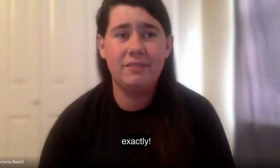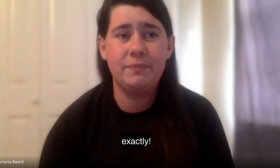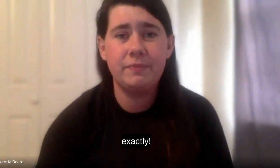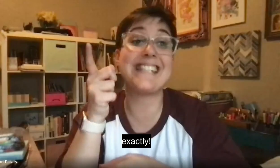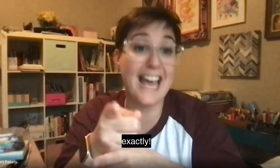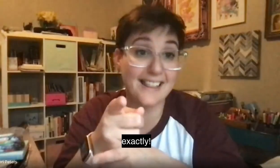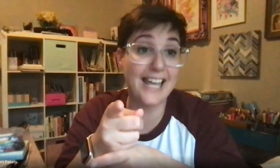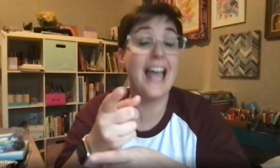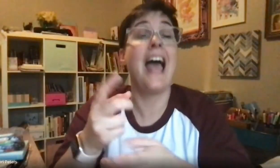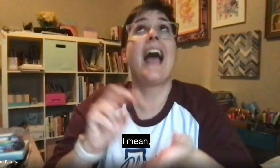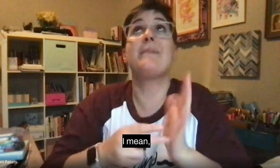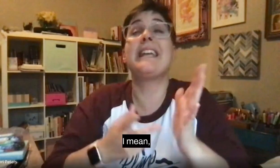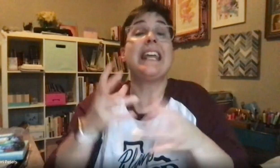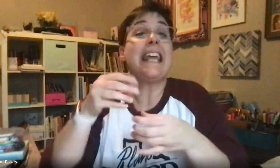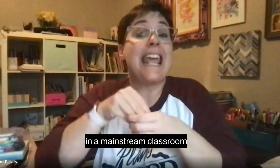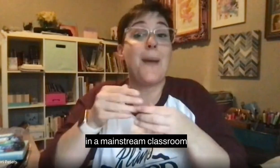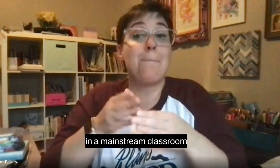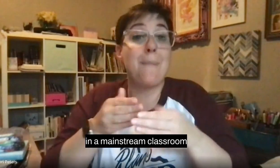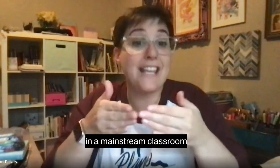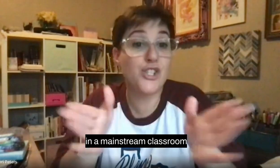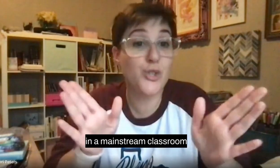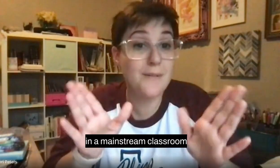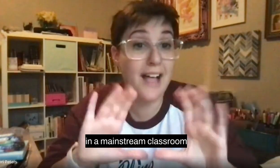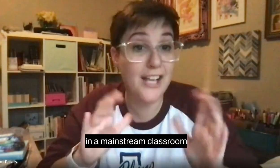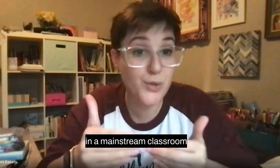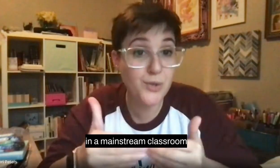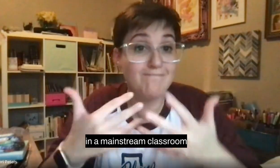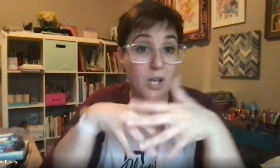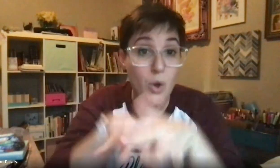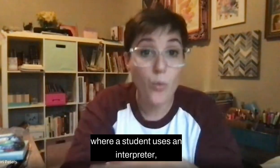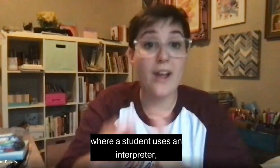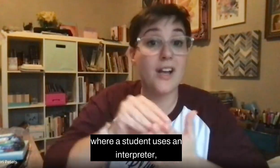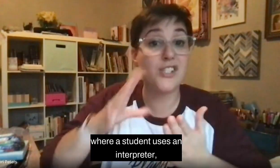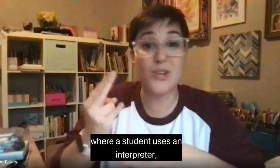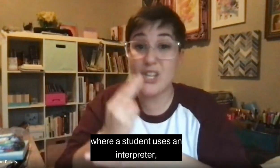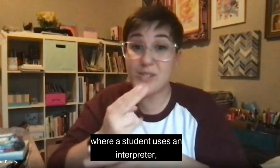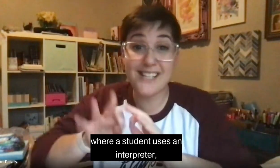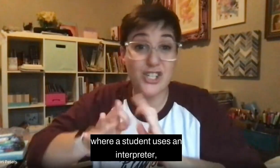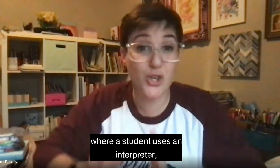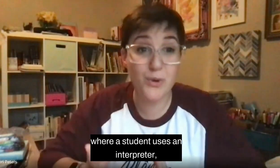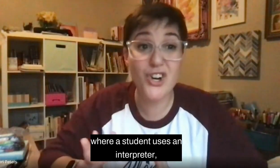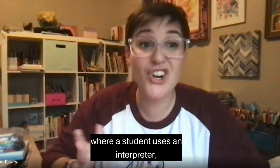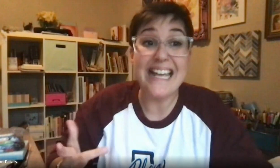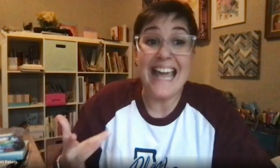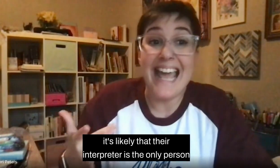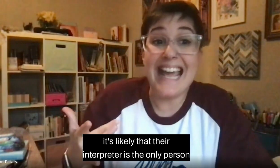Exactly. I mean, in a mainstream classroom where a student uses an interpreter, it's